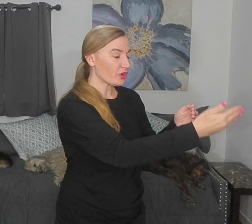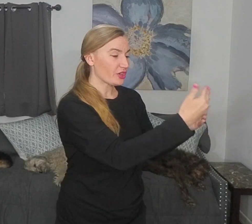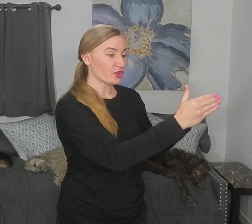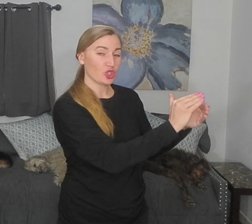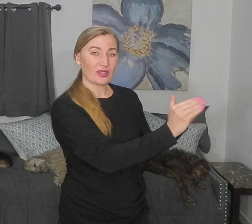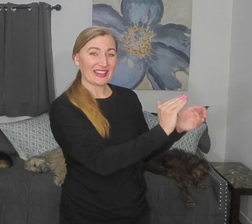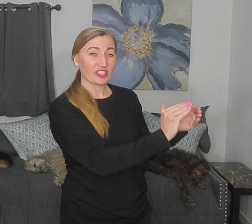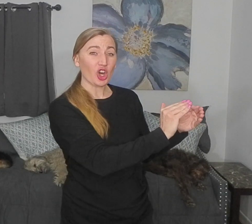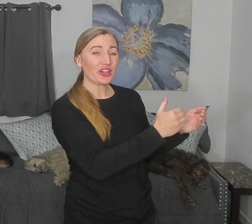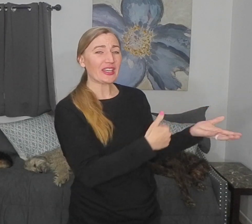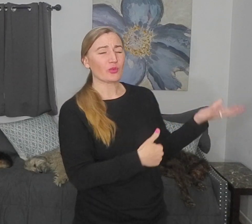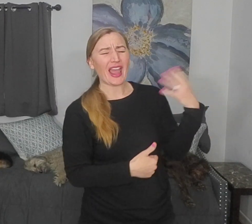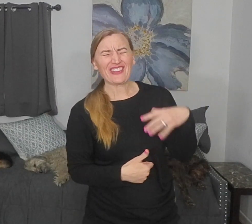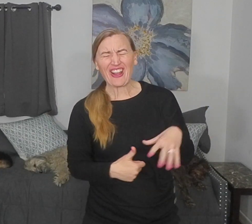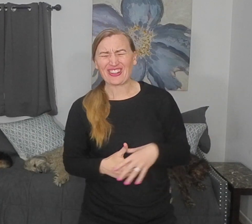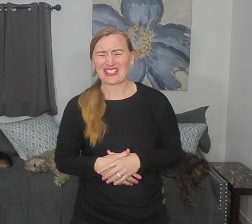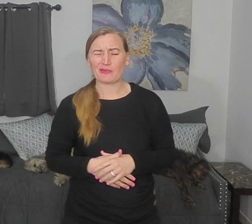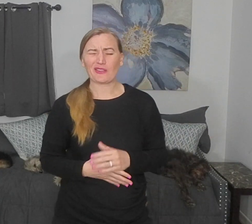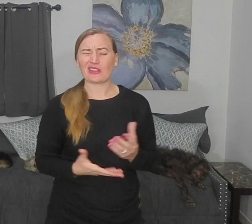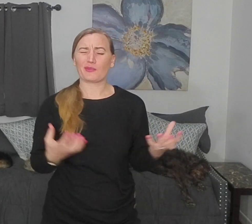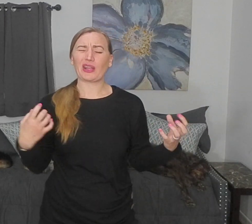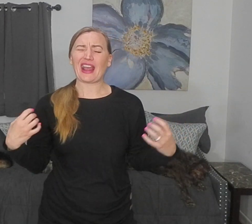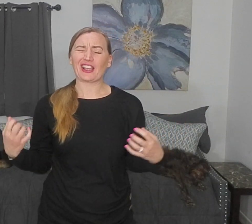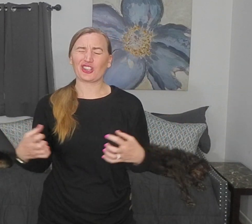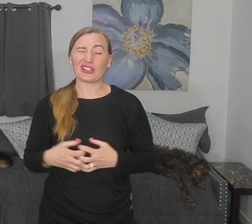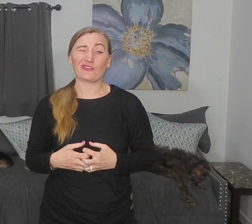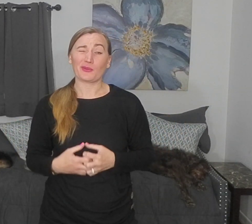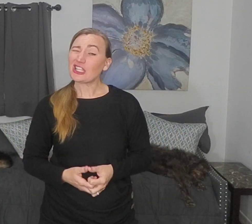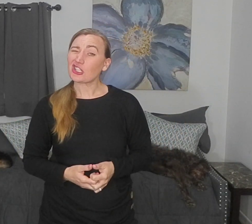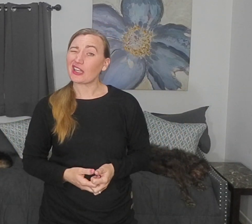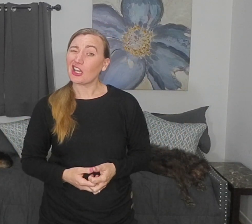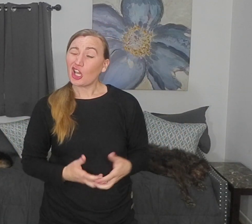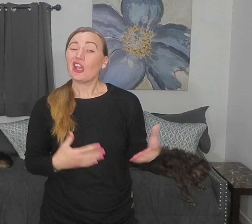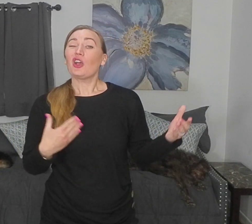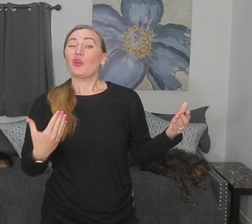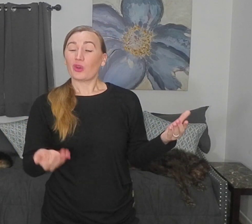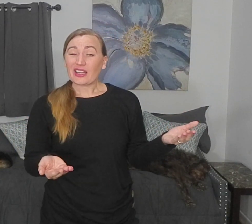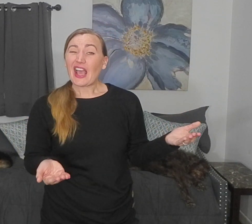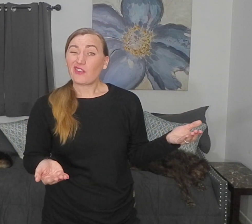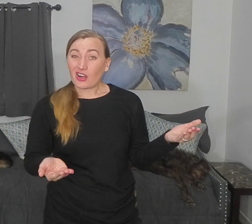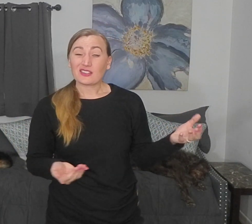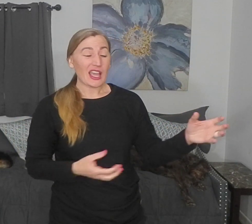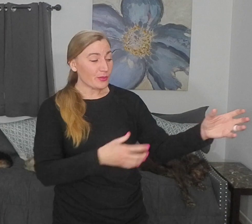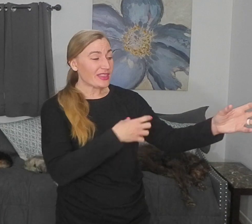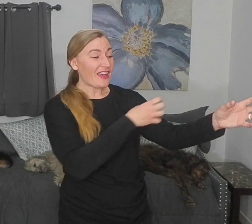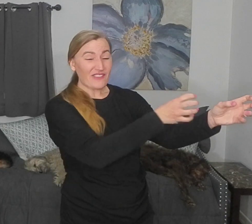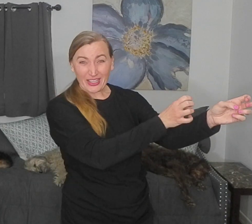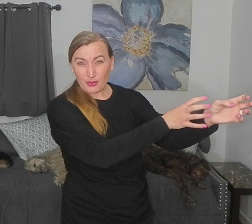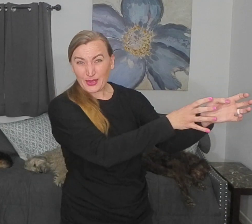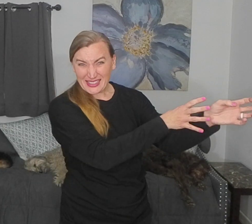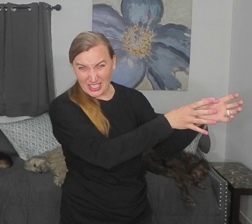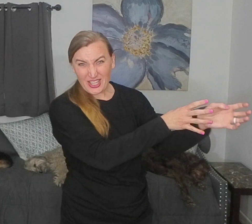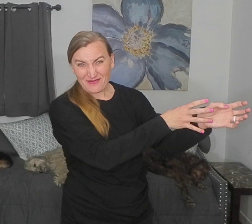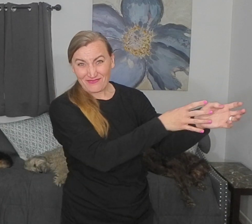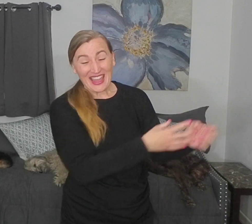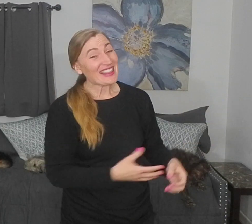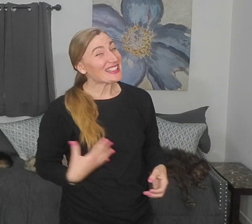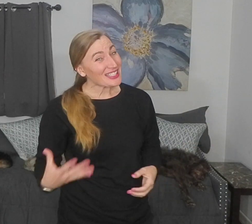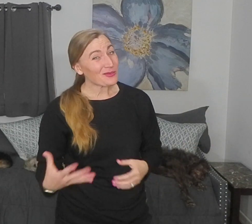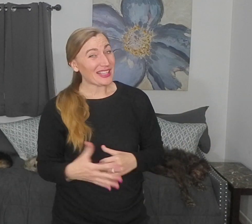or under shooting the target, and we're having a hard time giving the brain accurate information, we're going to have a hard time with that final precision. This is why